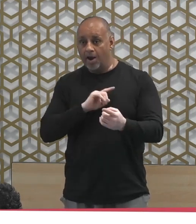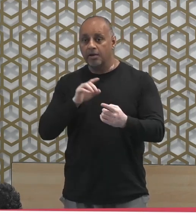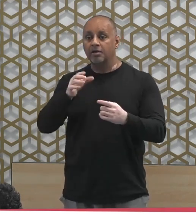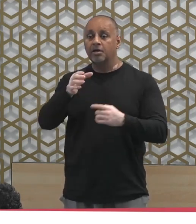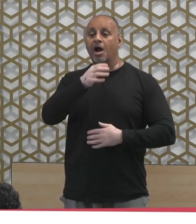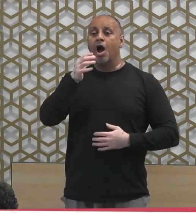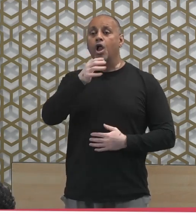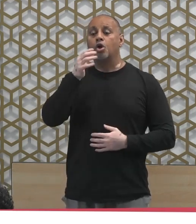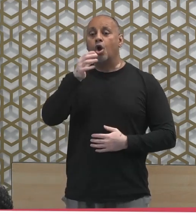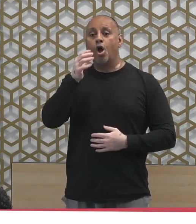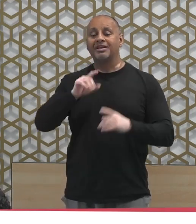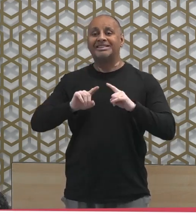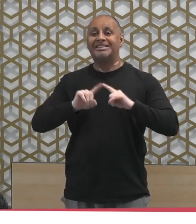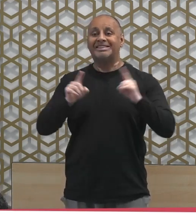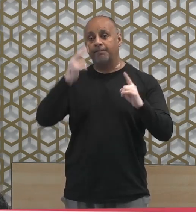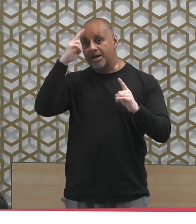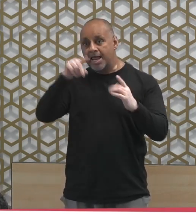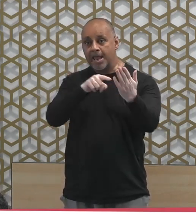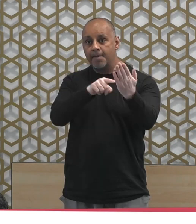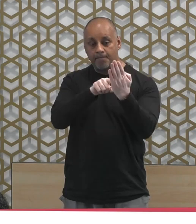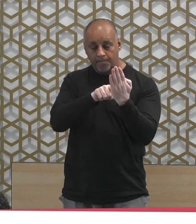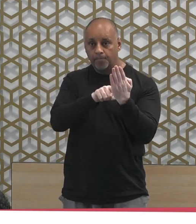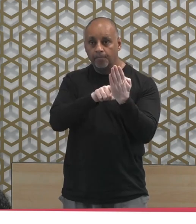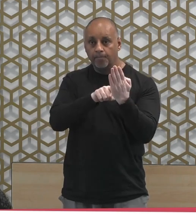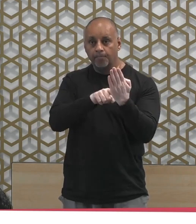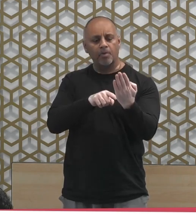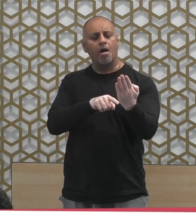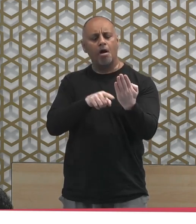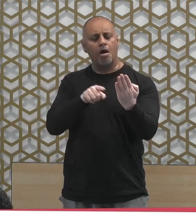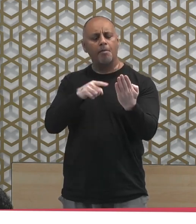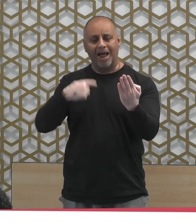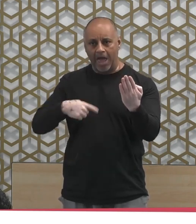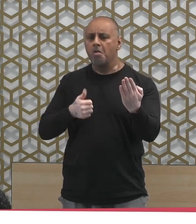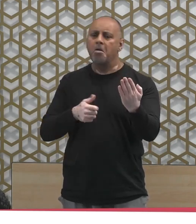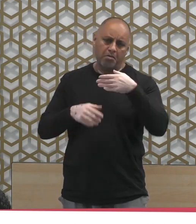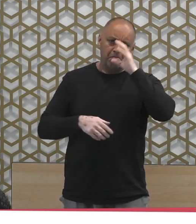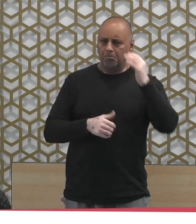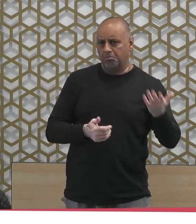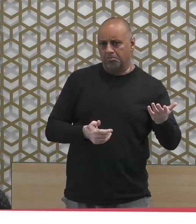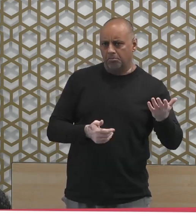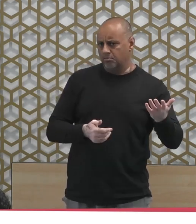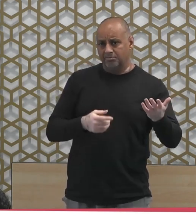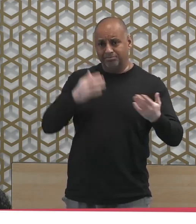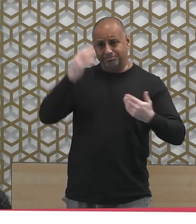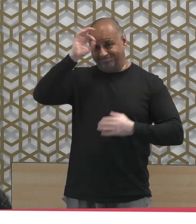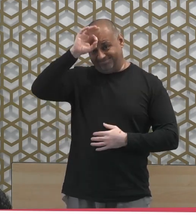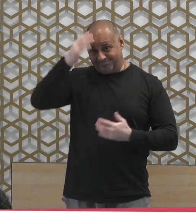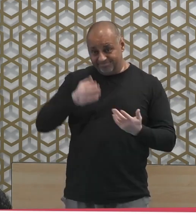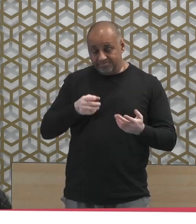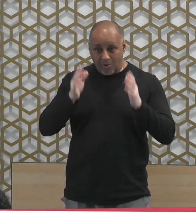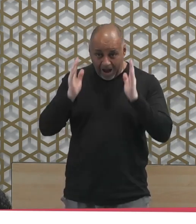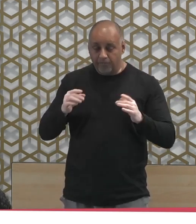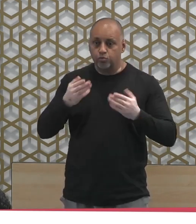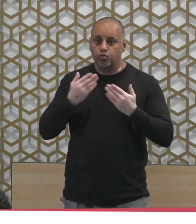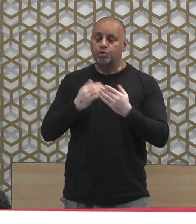name, somehow they have been deceived into falling into that. So the Muslim must be fully aware of all of these